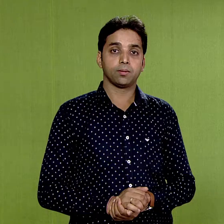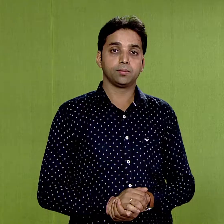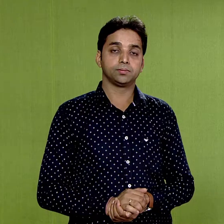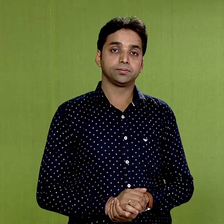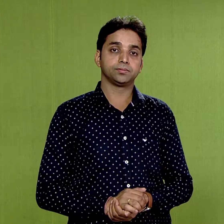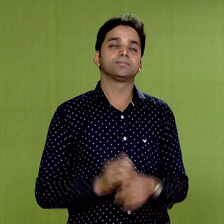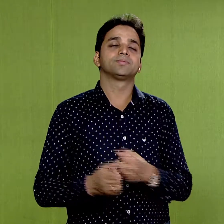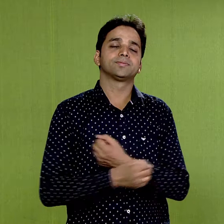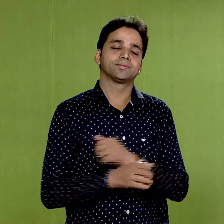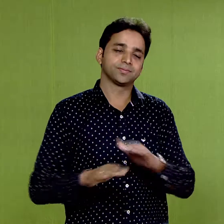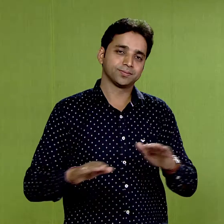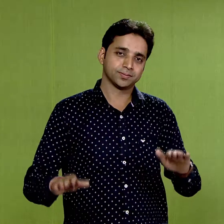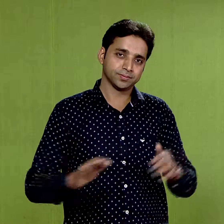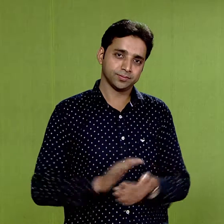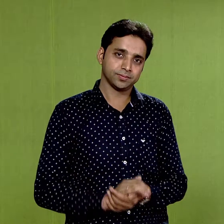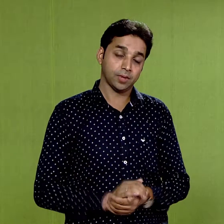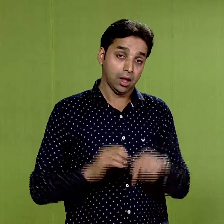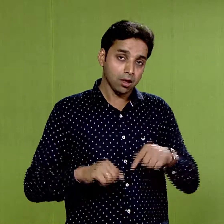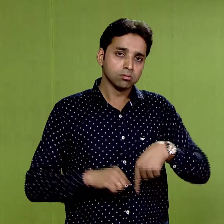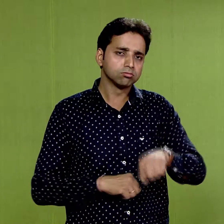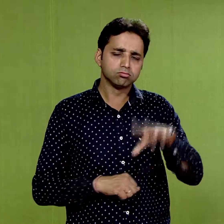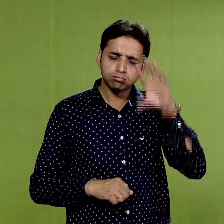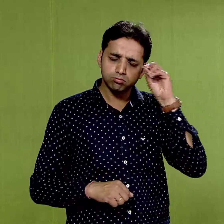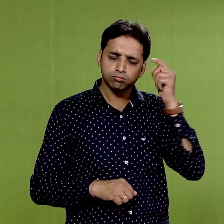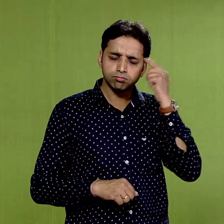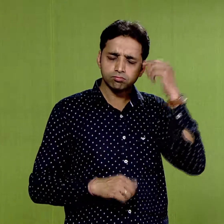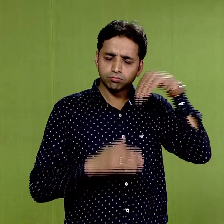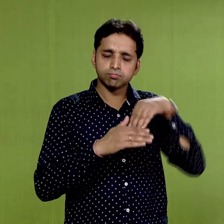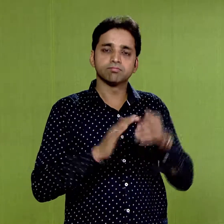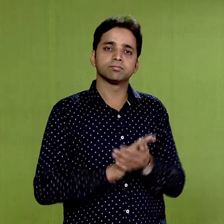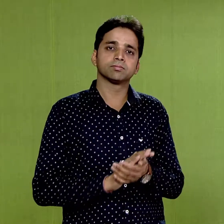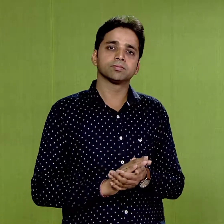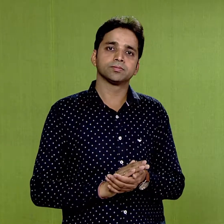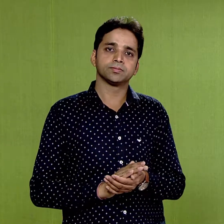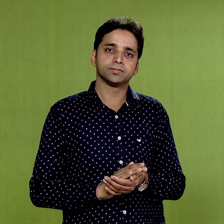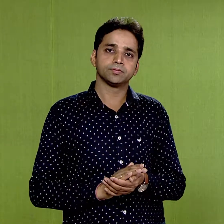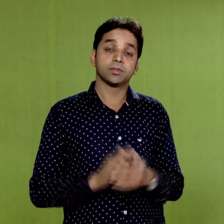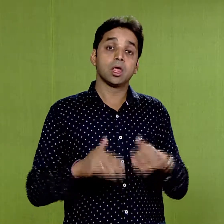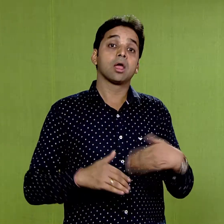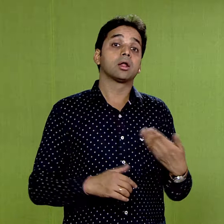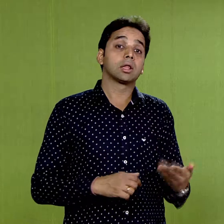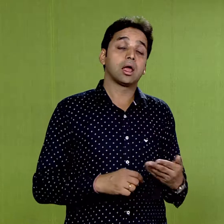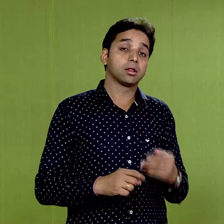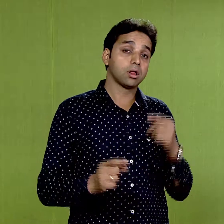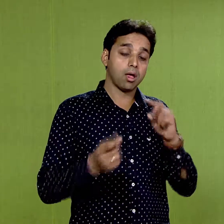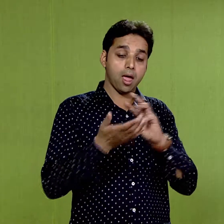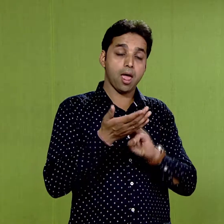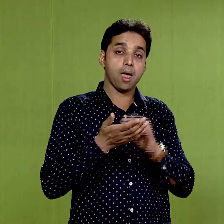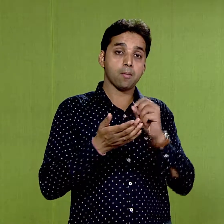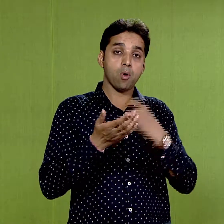Learners, we should also keep in mind that the mural paintings are done